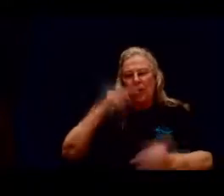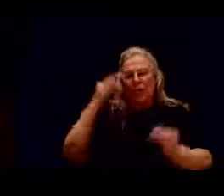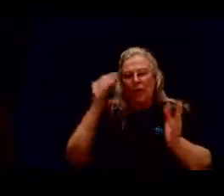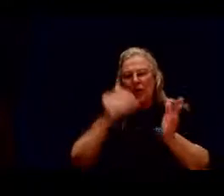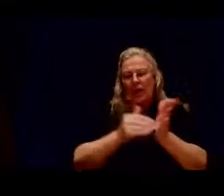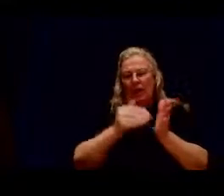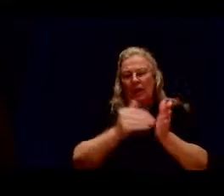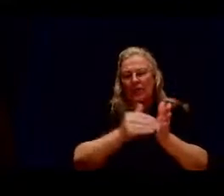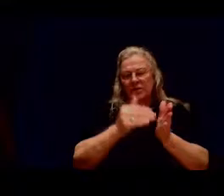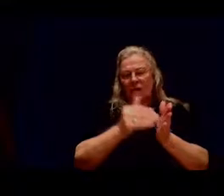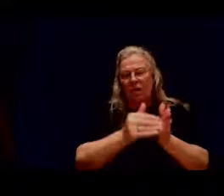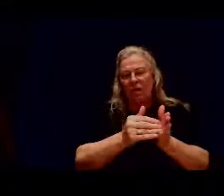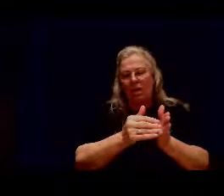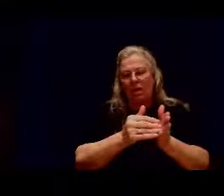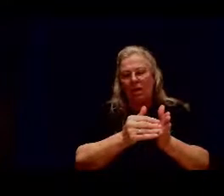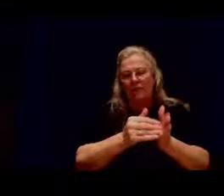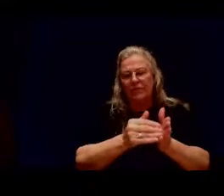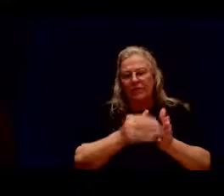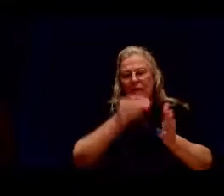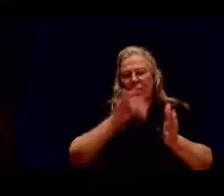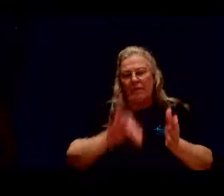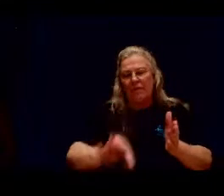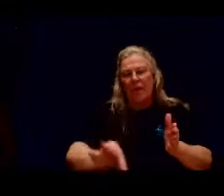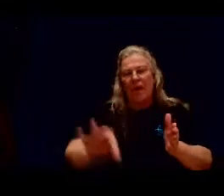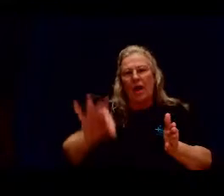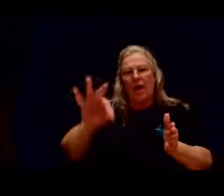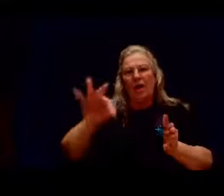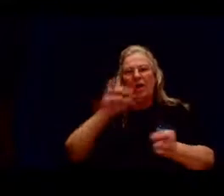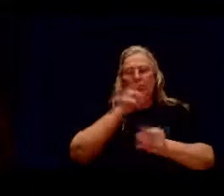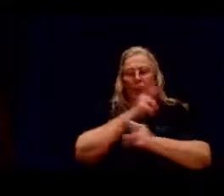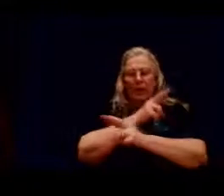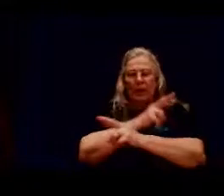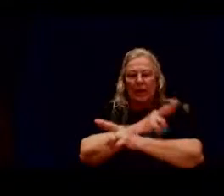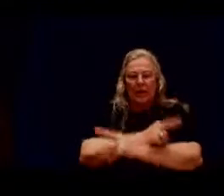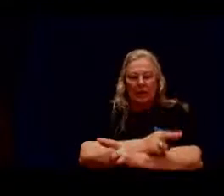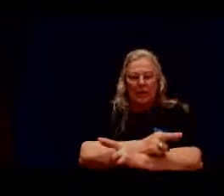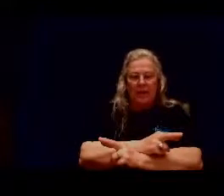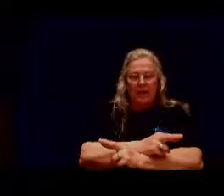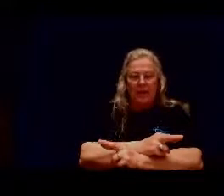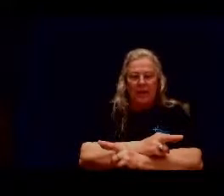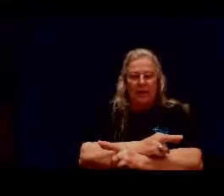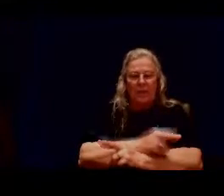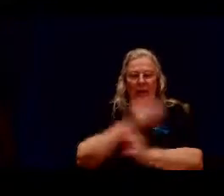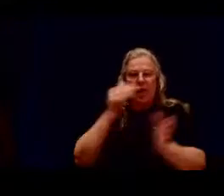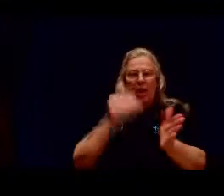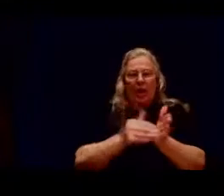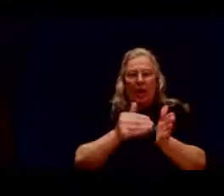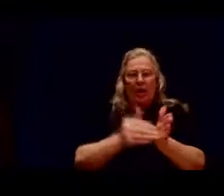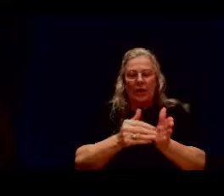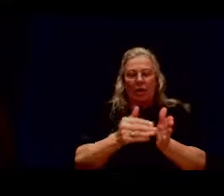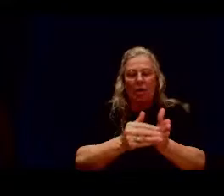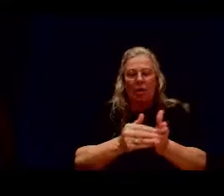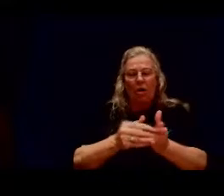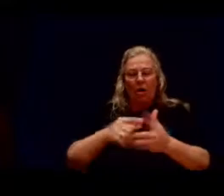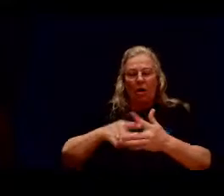has often found relief and oft